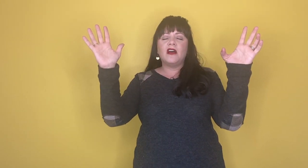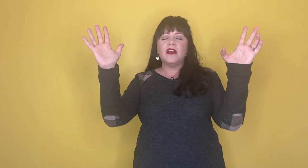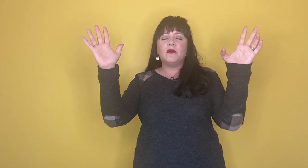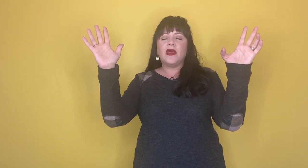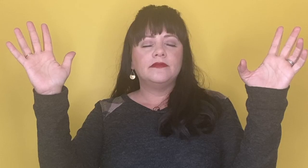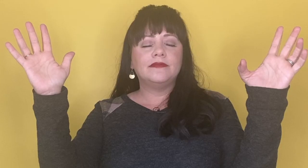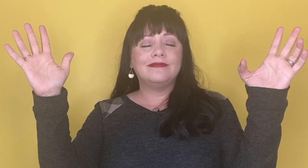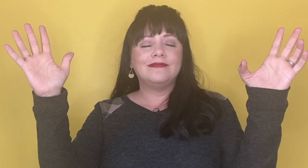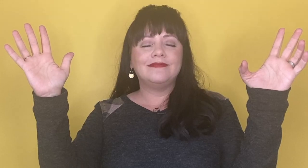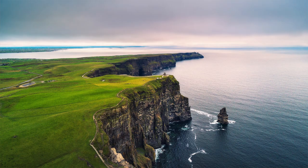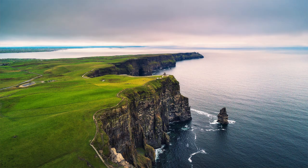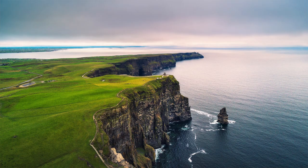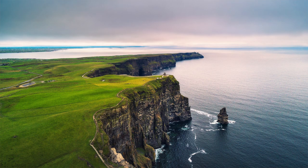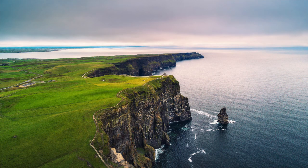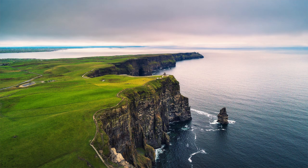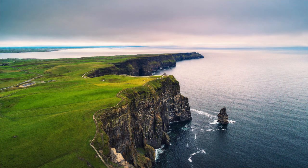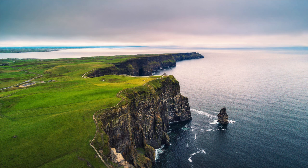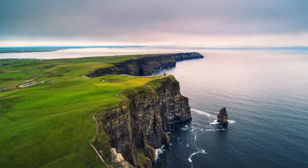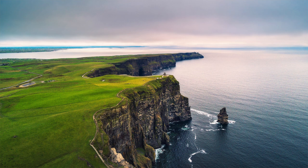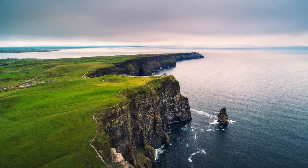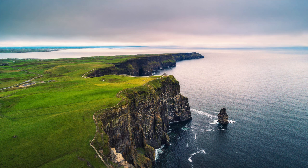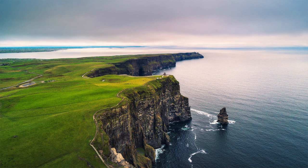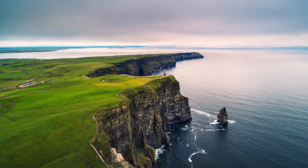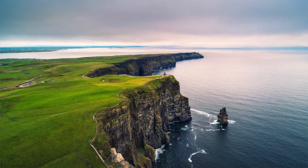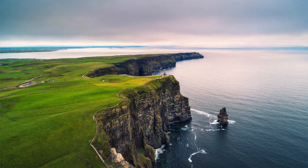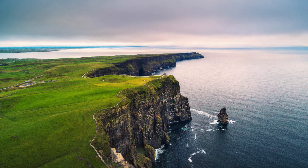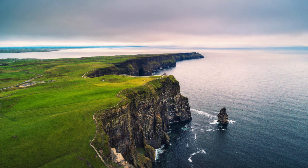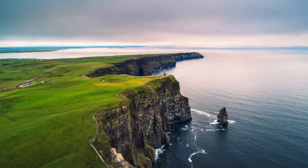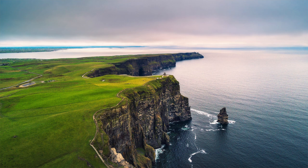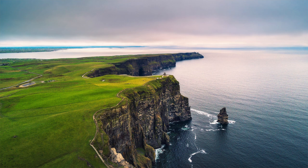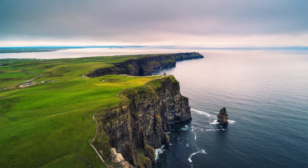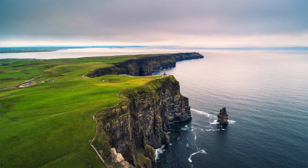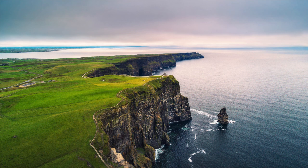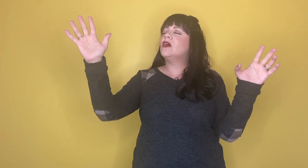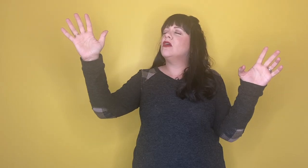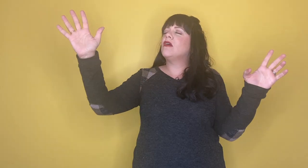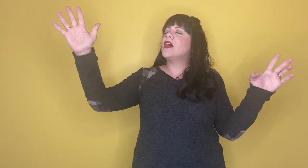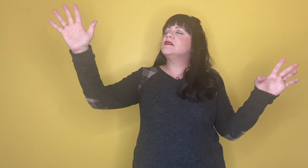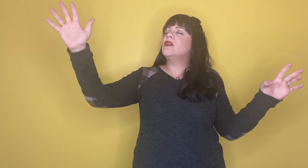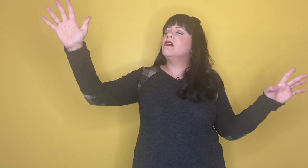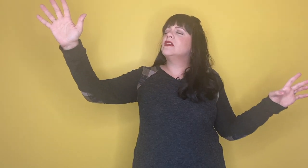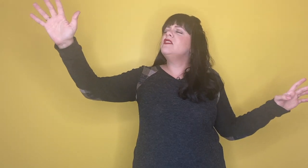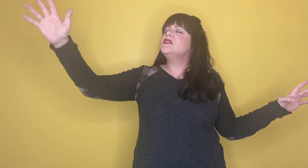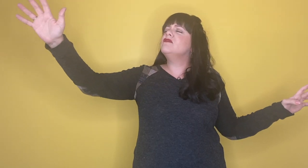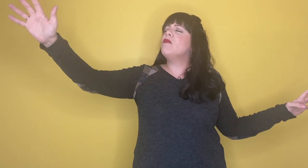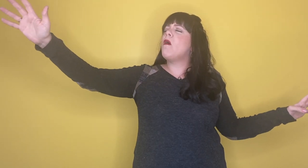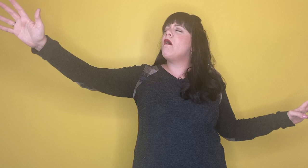and Away. The coast of Ireland. Nicole Kidman. Running in the tall grass along the glimpses of Moor.